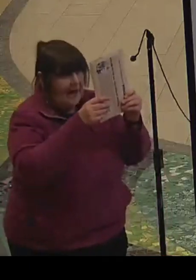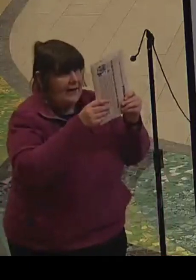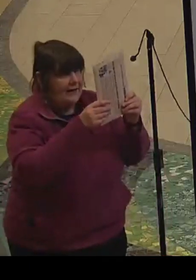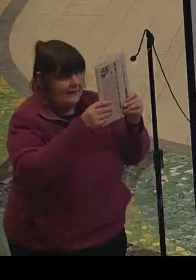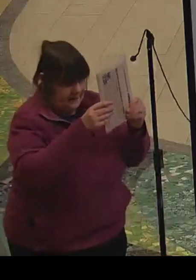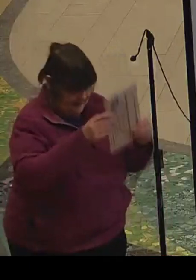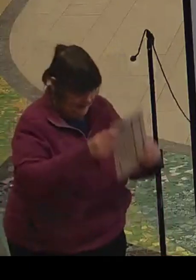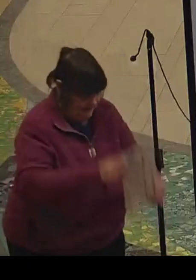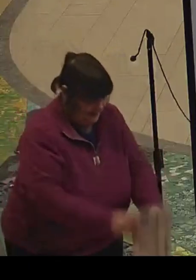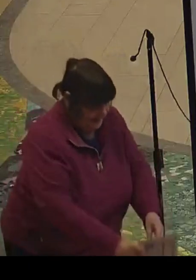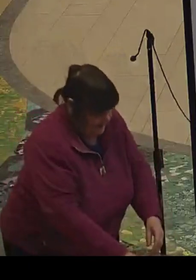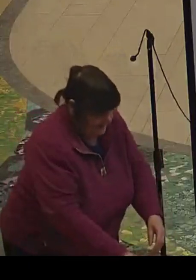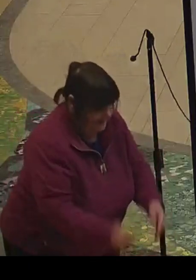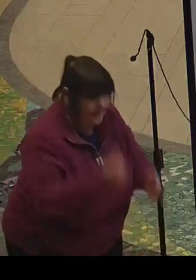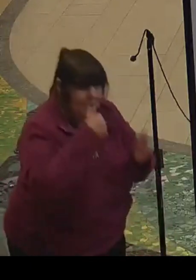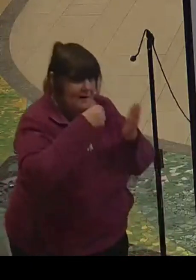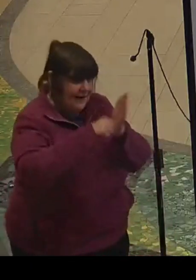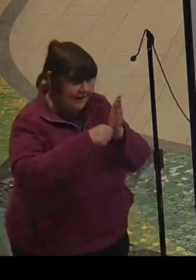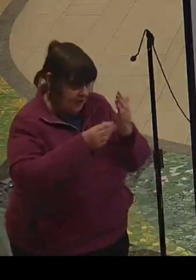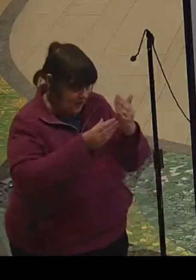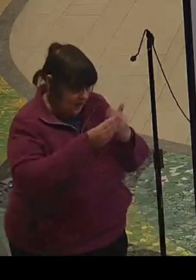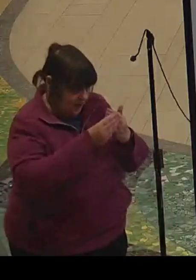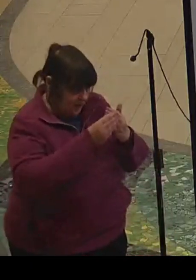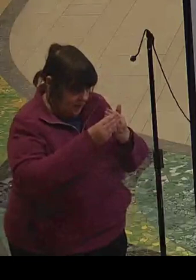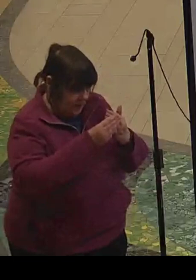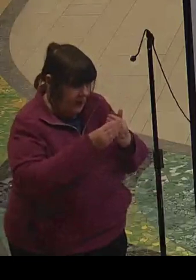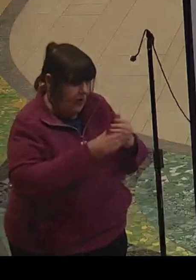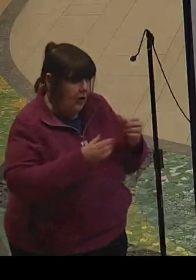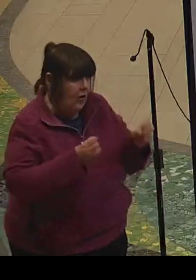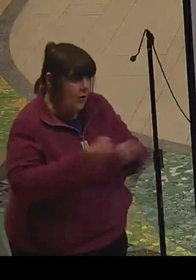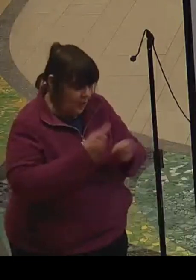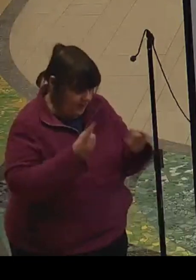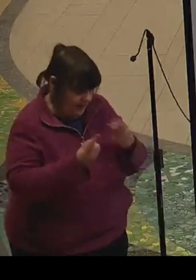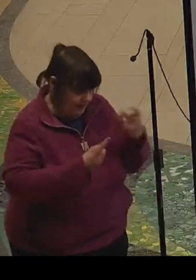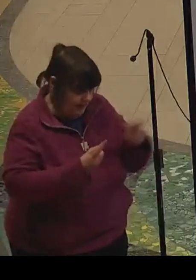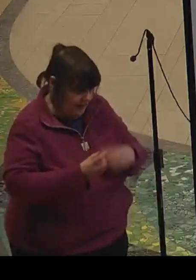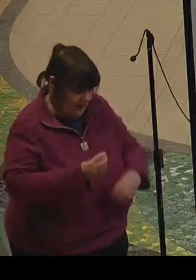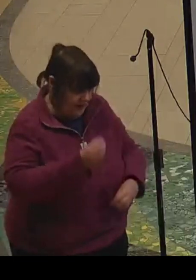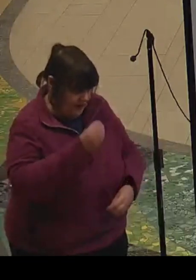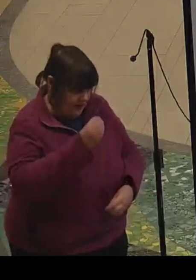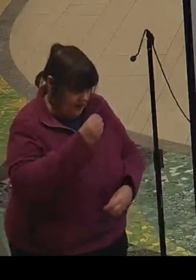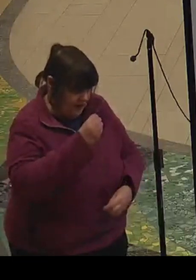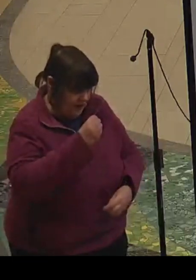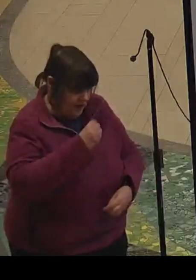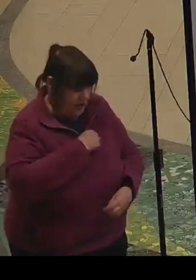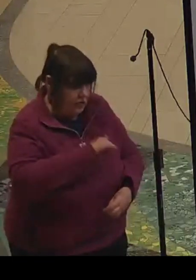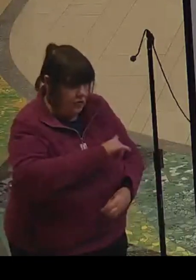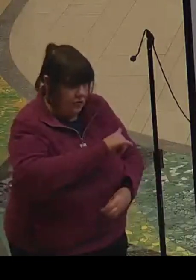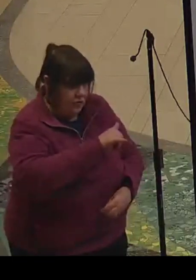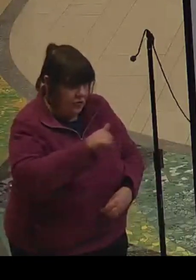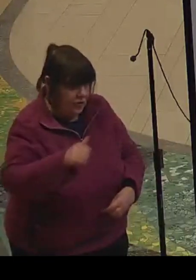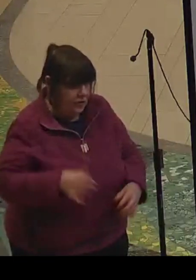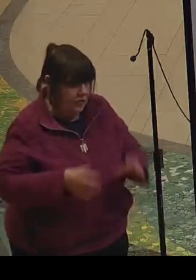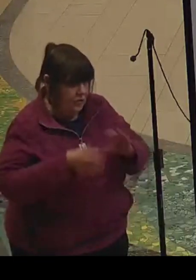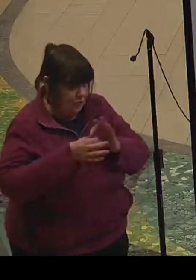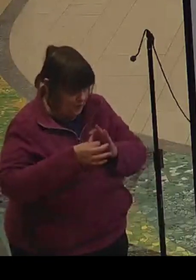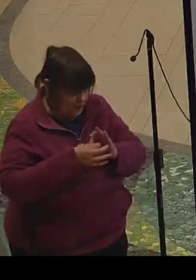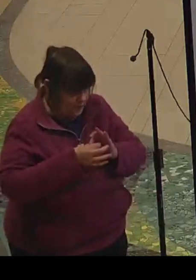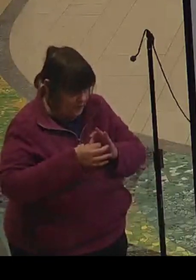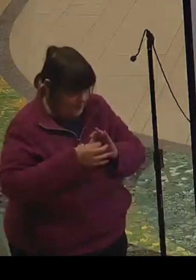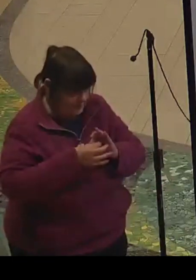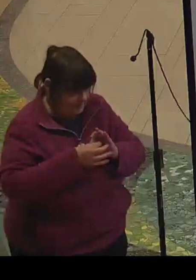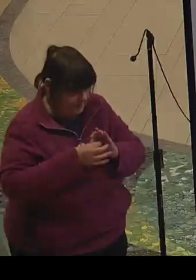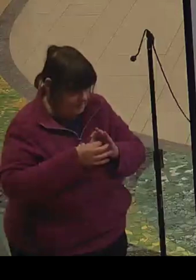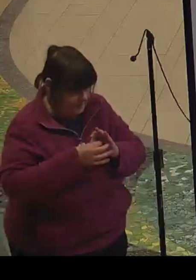And the letter with all the information to your